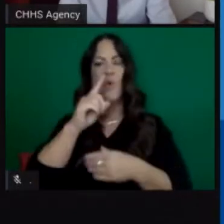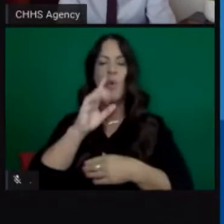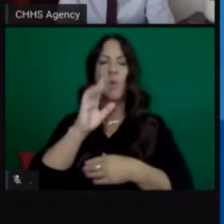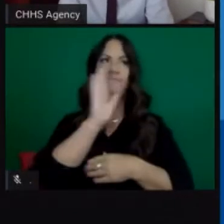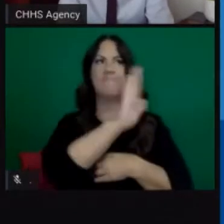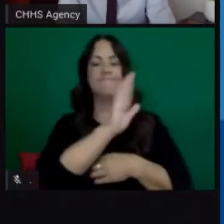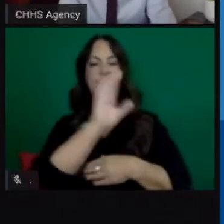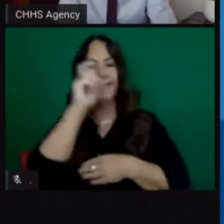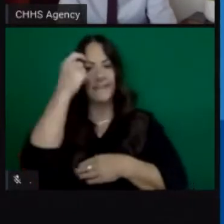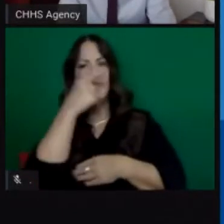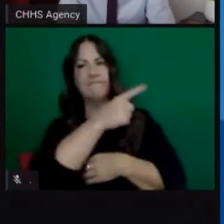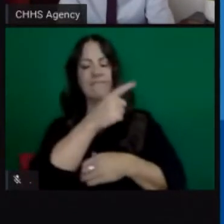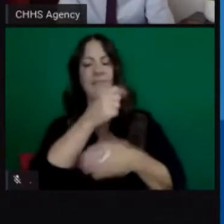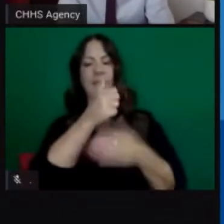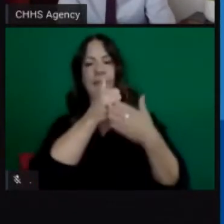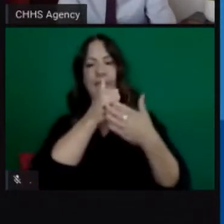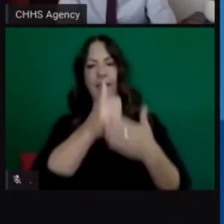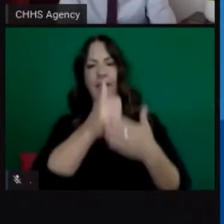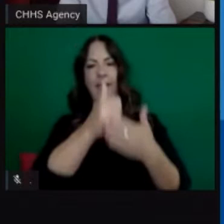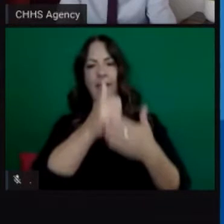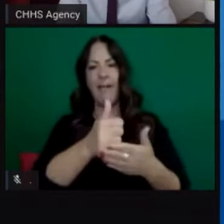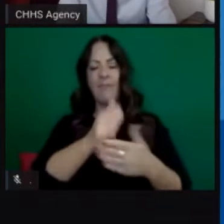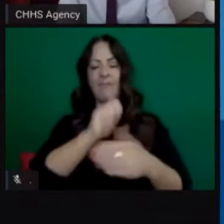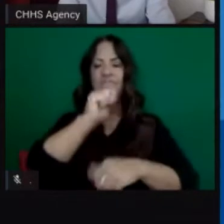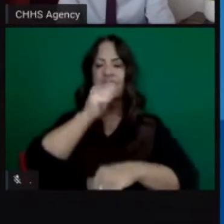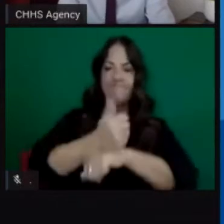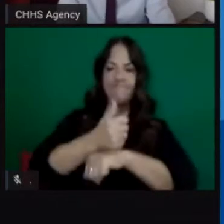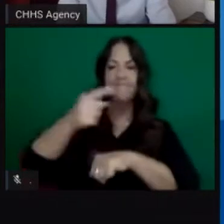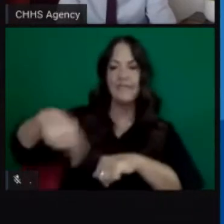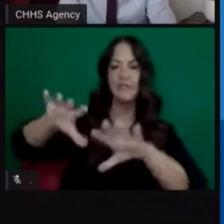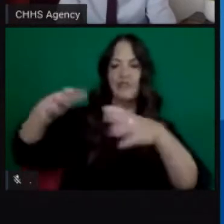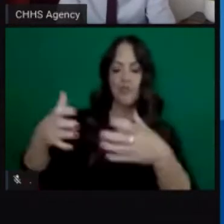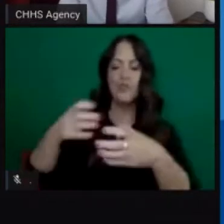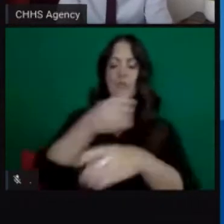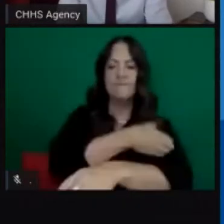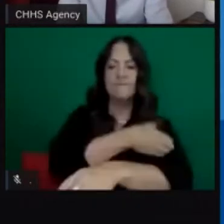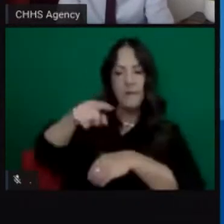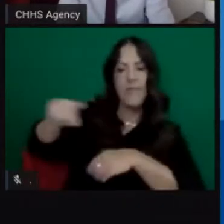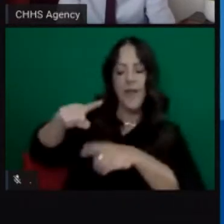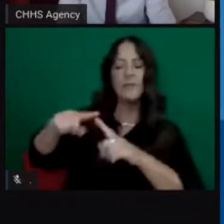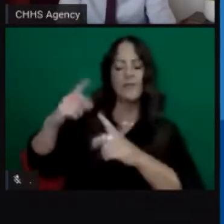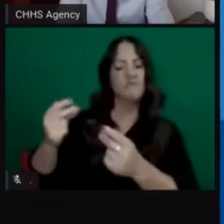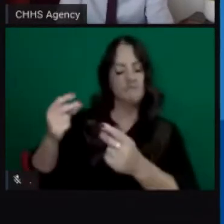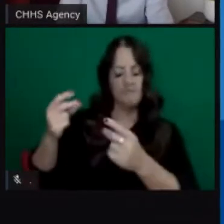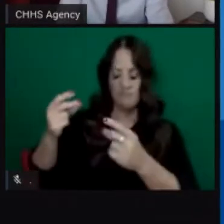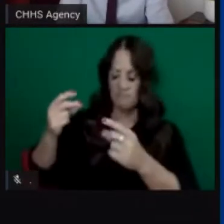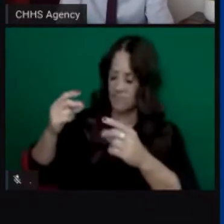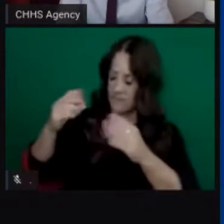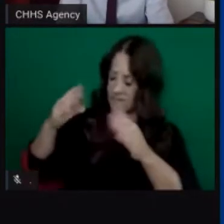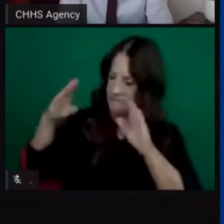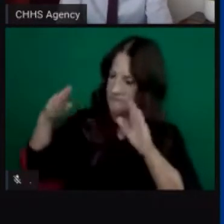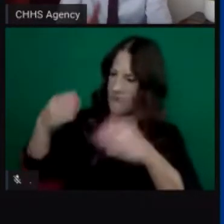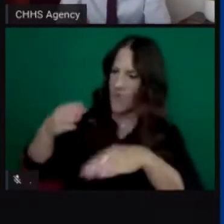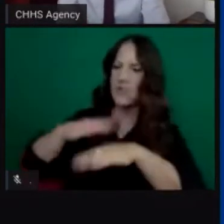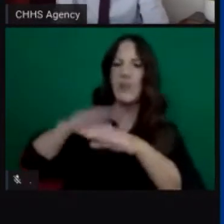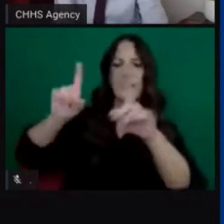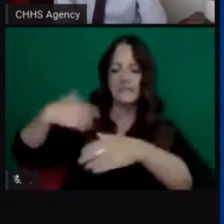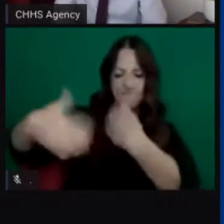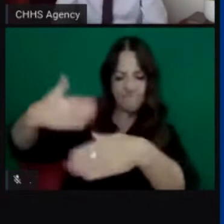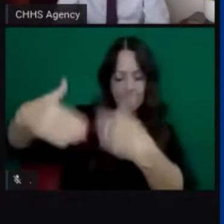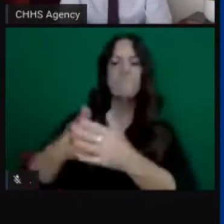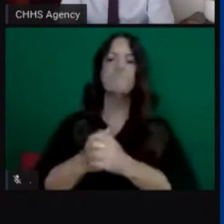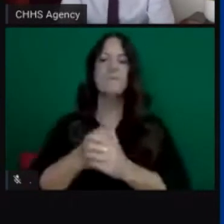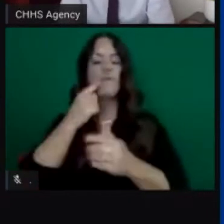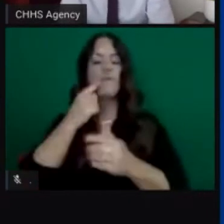guidance and putting the task force together and empowering them to do good things like the work that you're seeing here today so